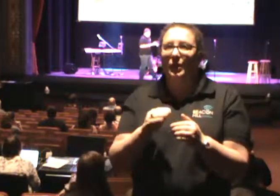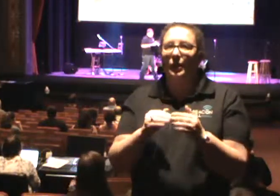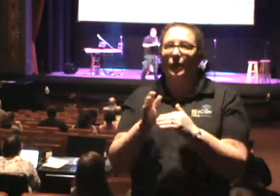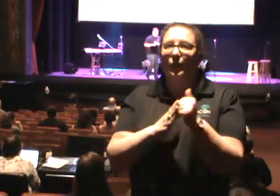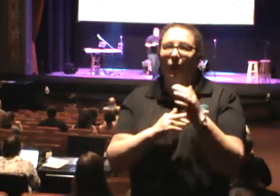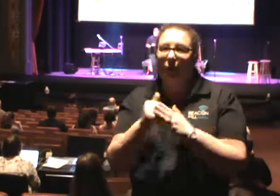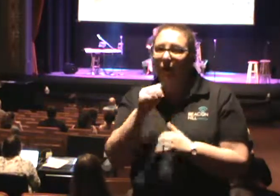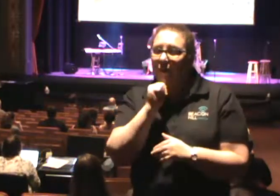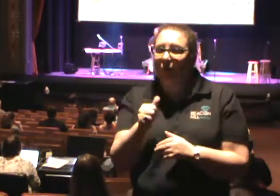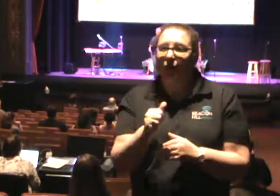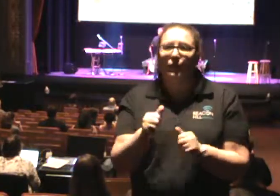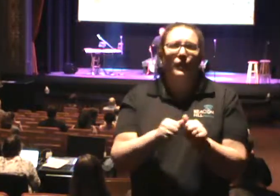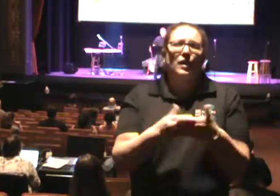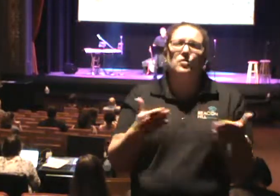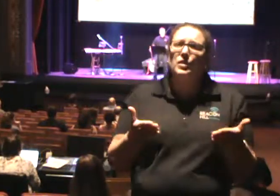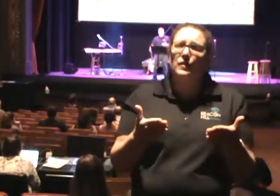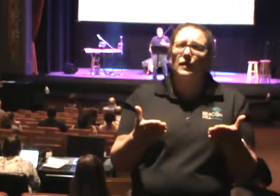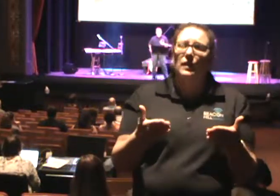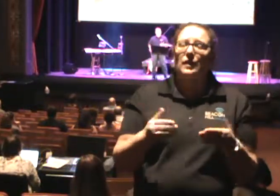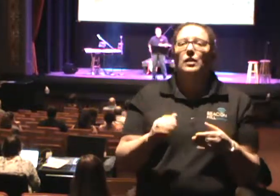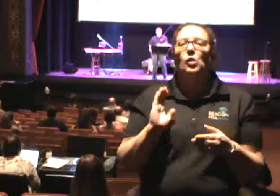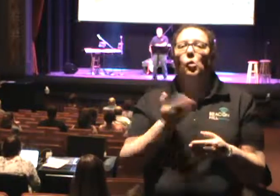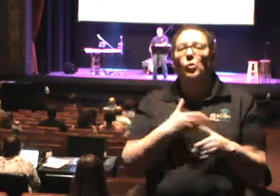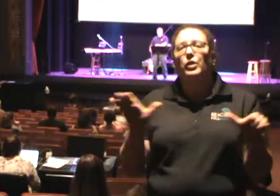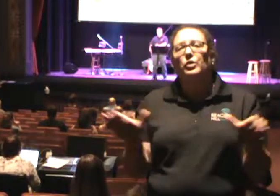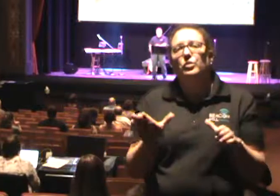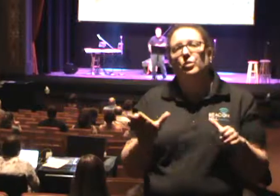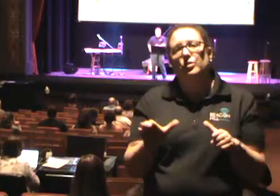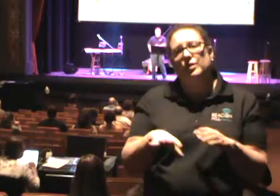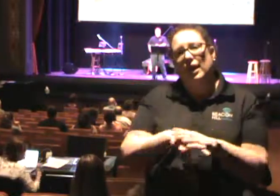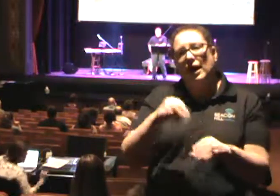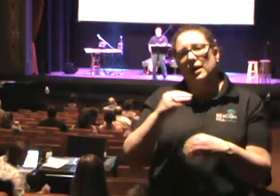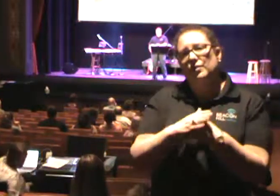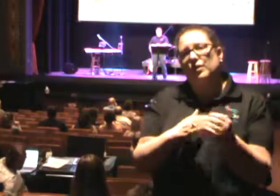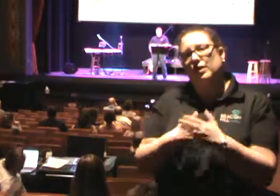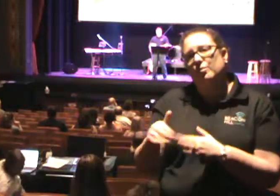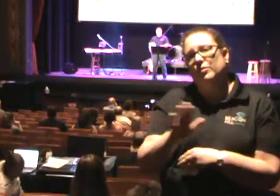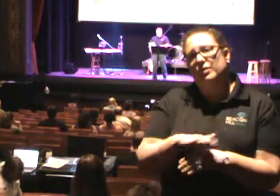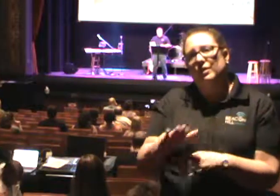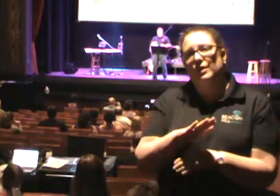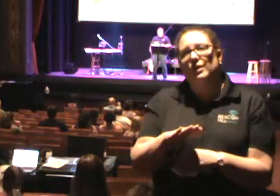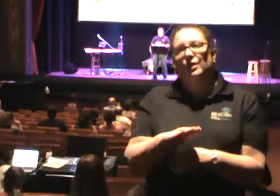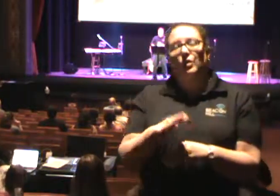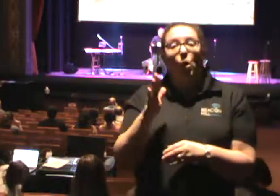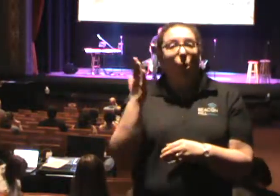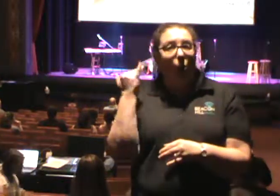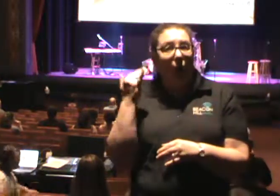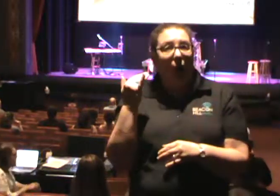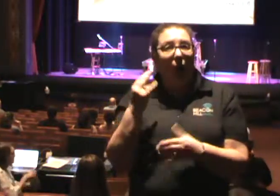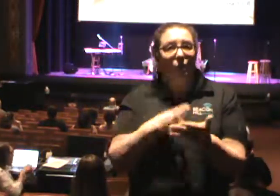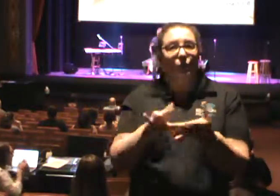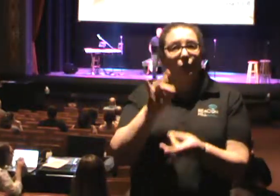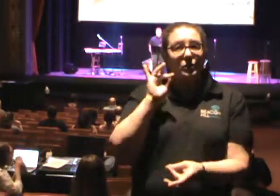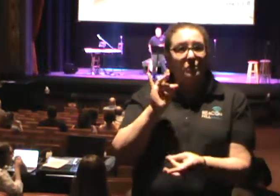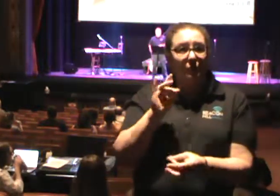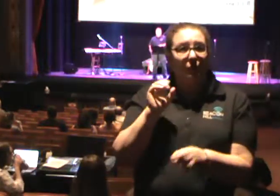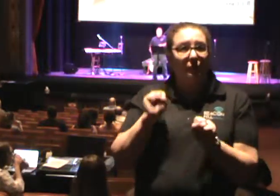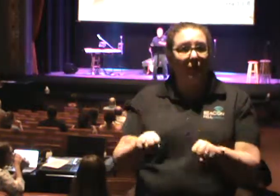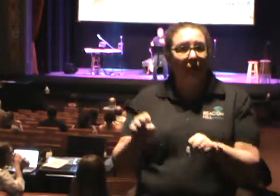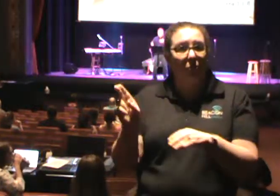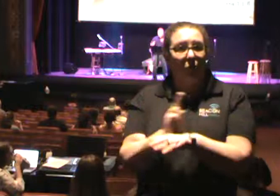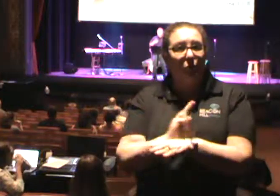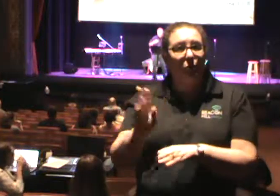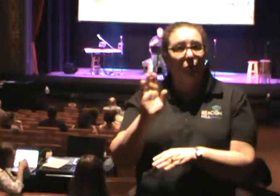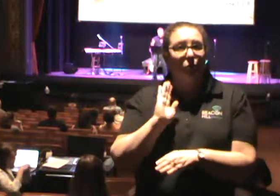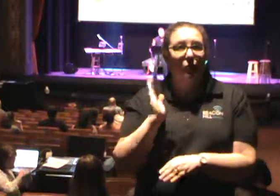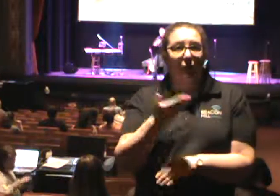Spirit can use you. And naturally, we don't get out of our comfort zones naturally, do we? We naturally kind of get into that little ball and